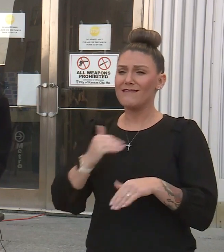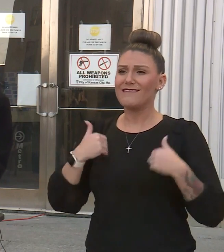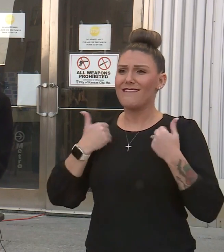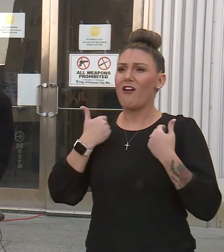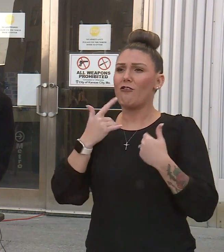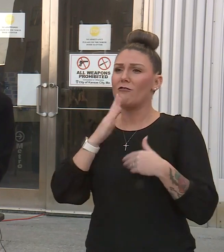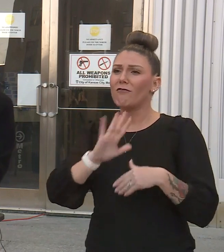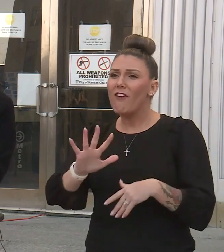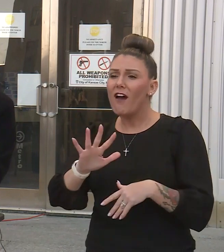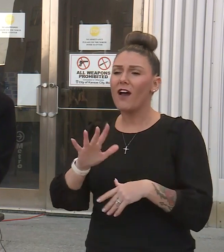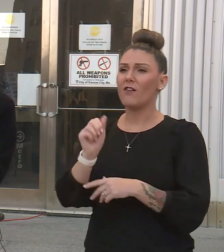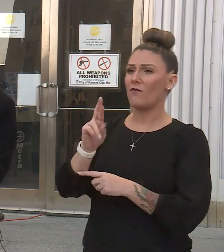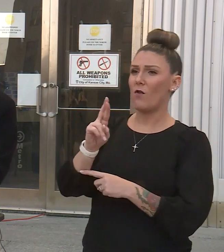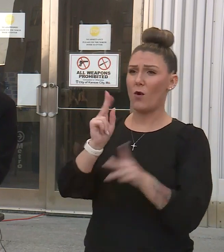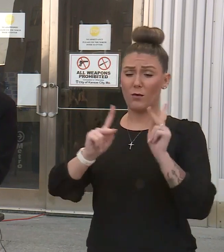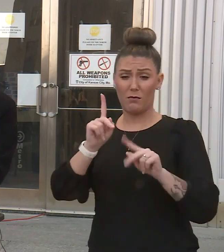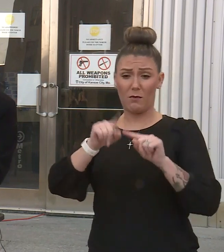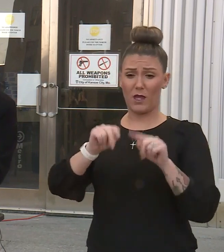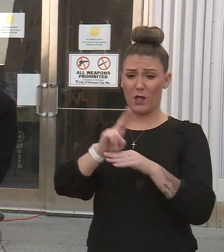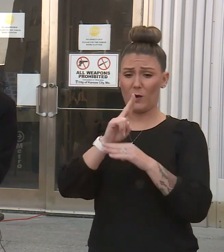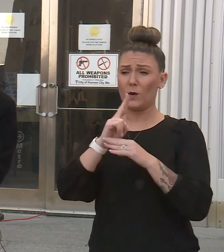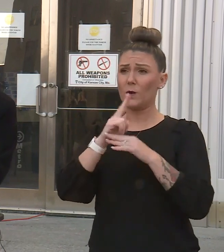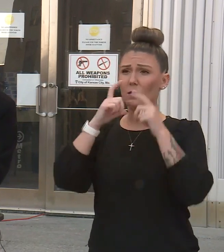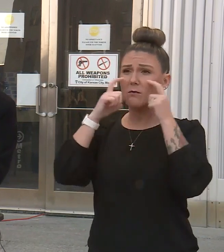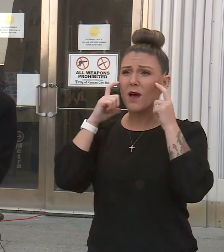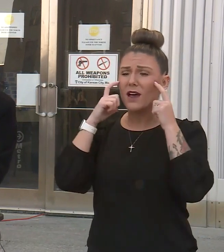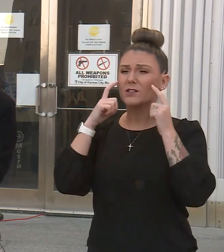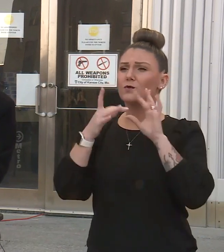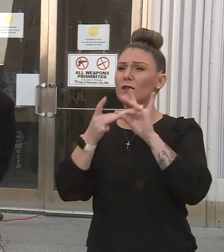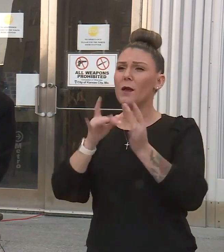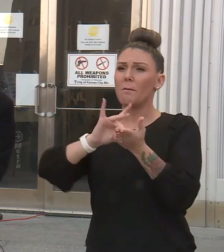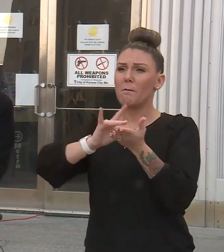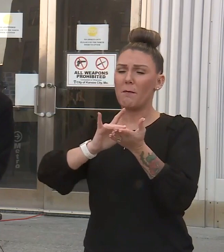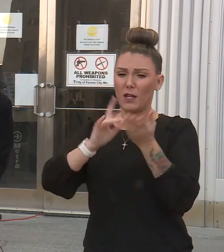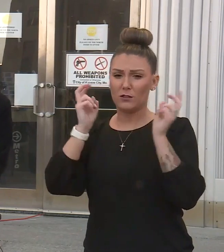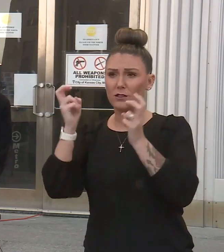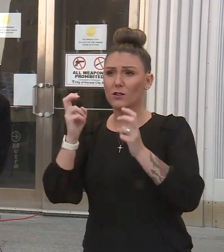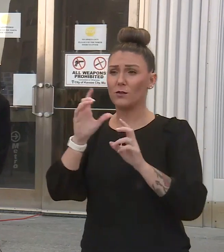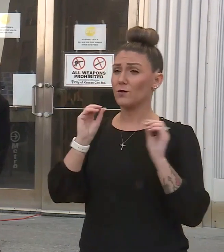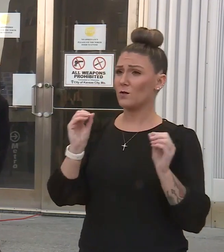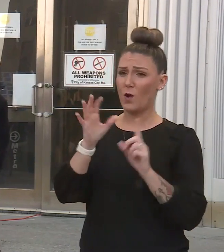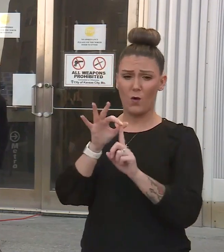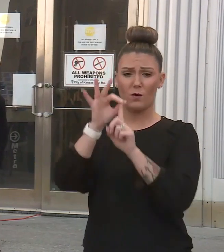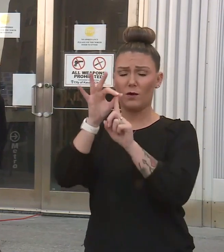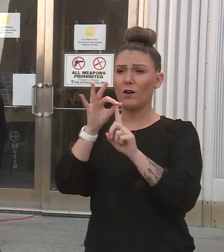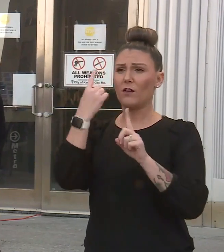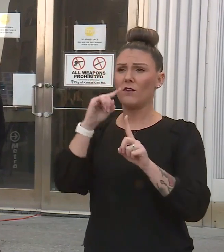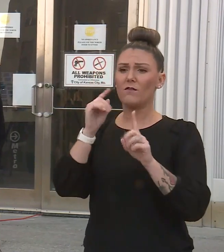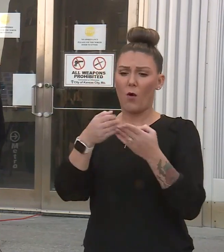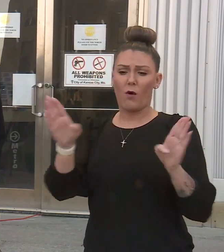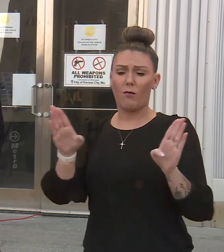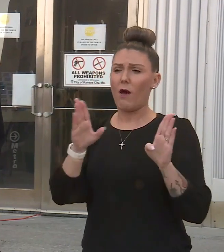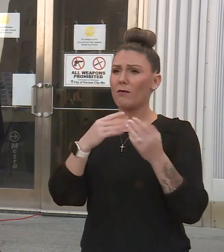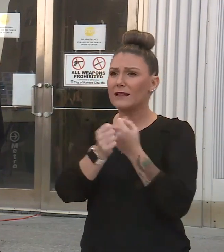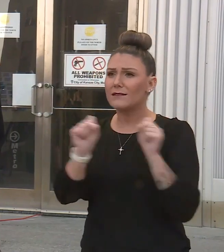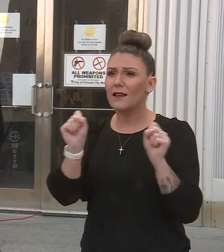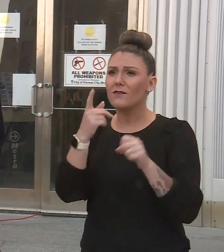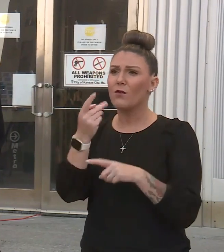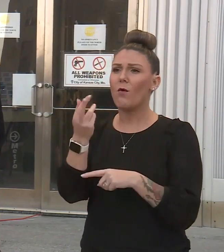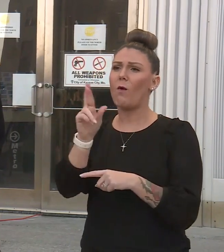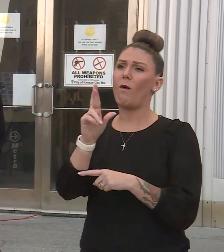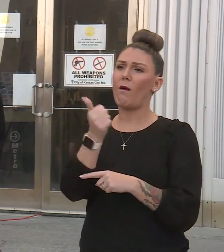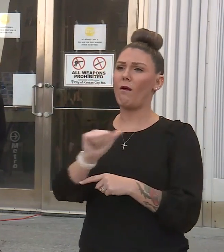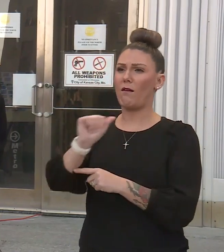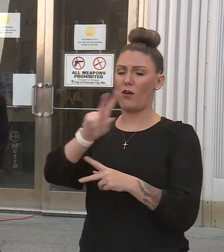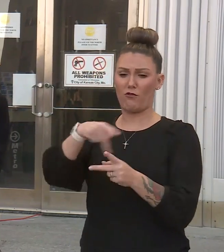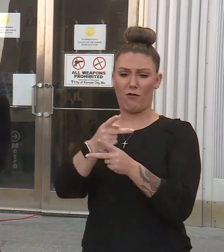exempted or those who can't wear masks for certain medical reasons. No longer is there an exemption for public safety, essential business, any other types of